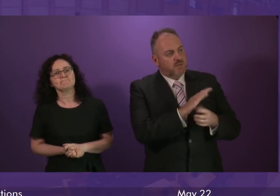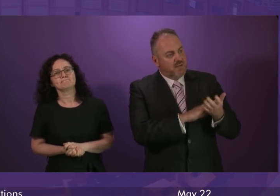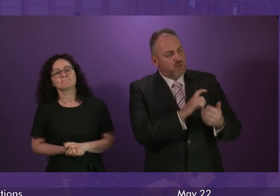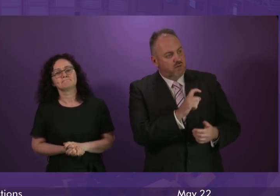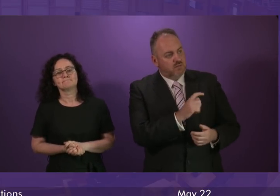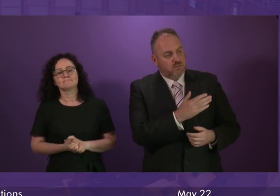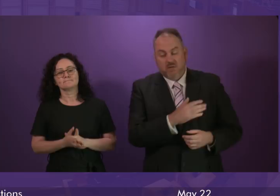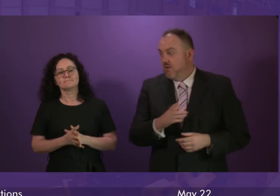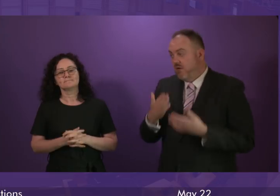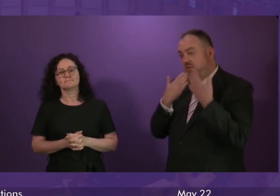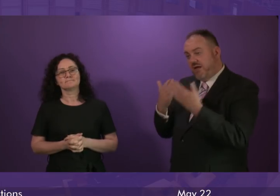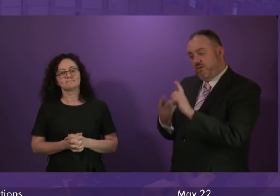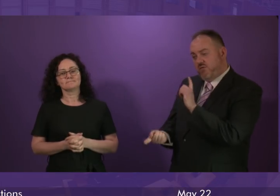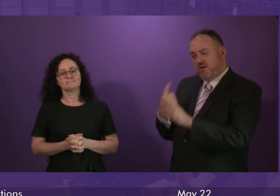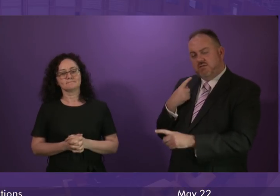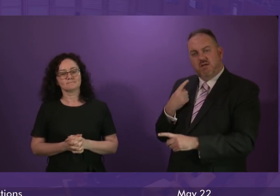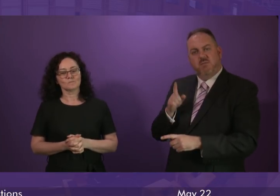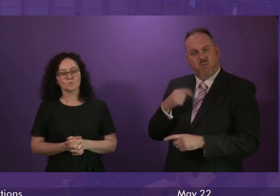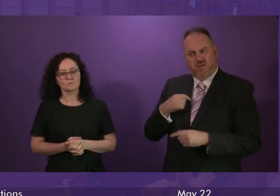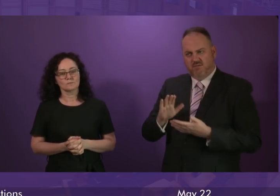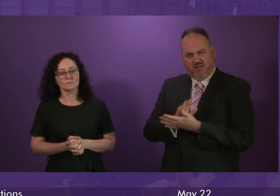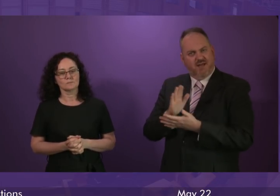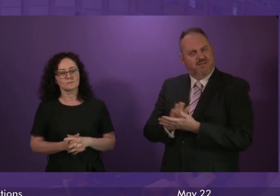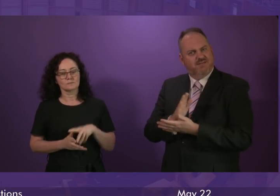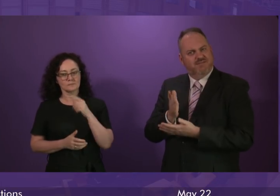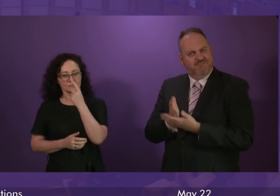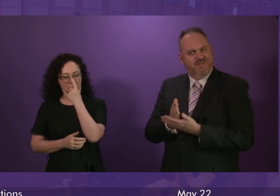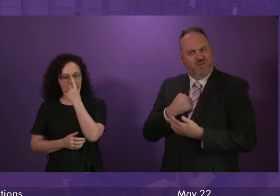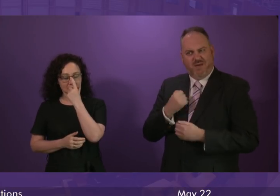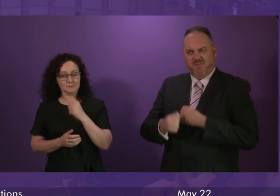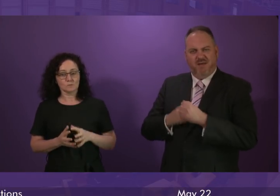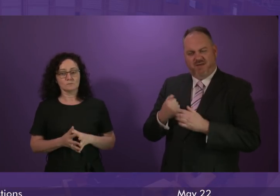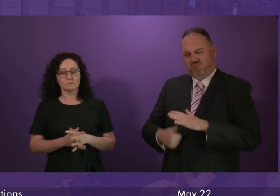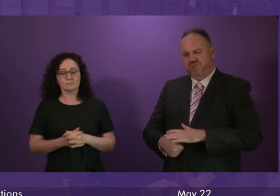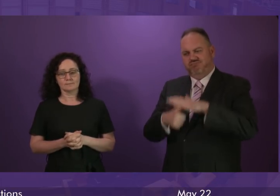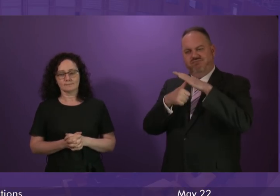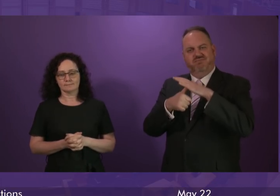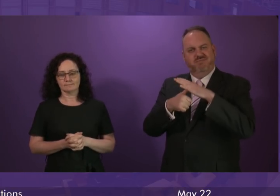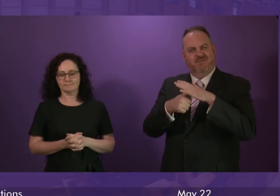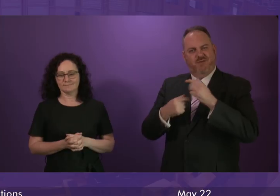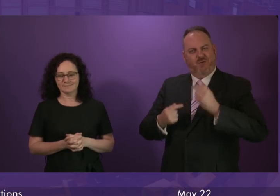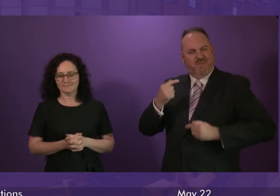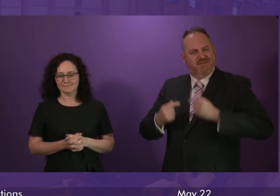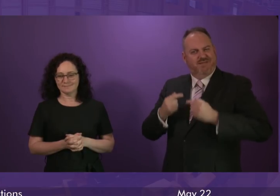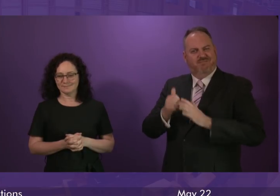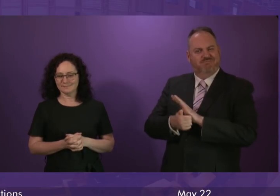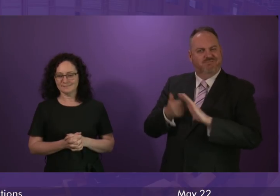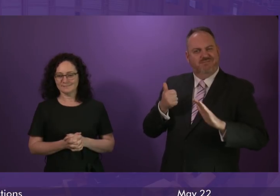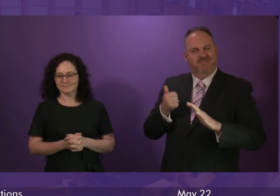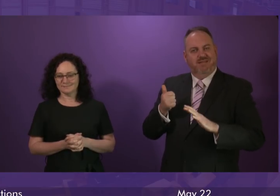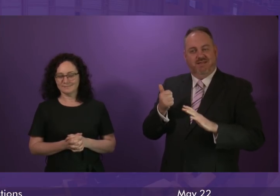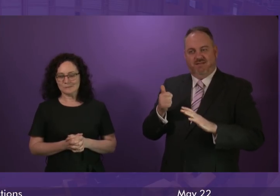an Edinburgh MSP, I'm delighted our capital is becoming one of the most competitive tech hubs in the EU. These industries